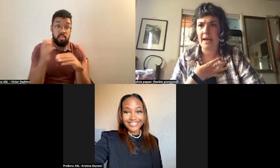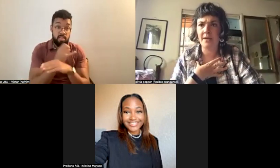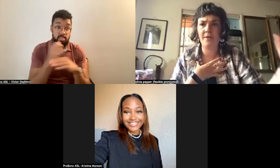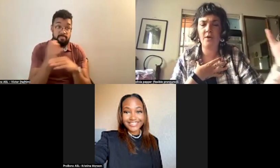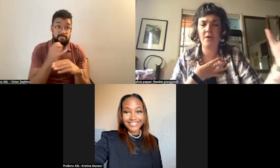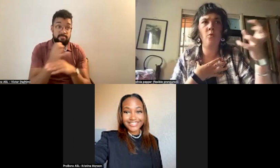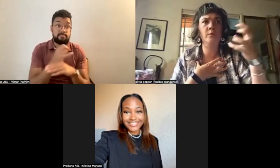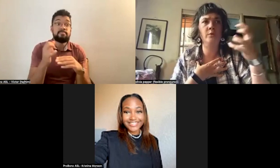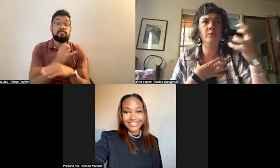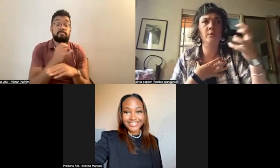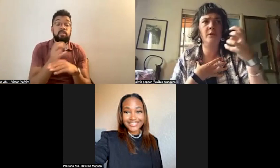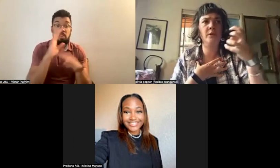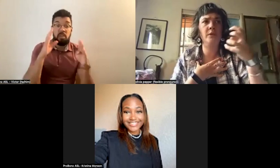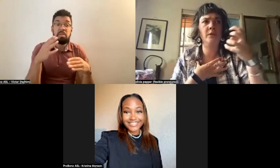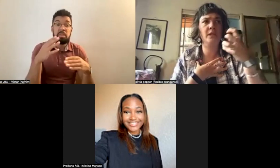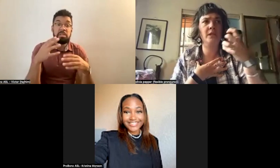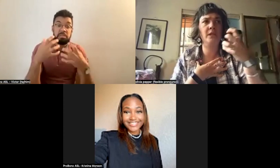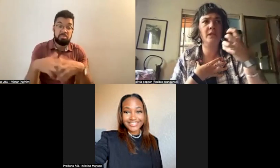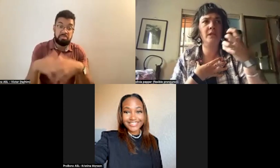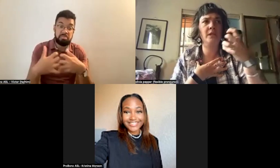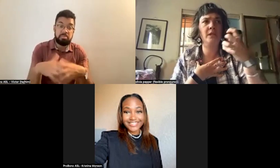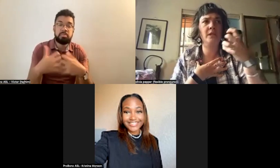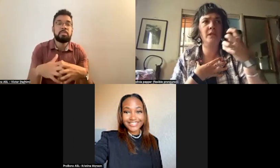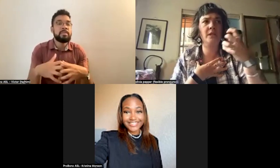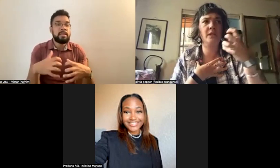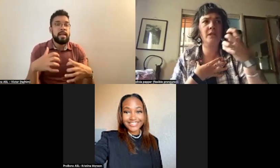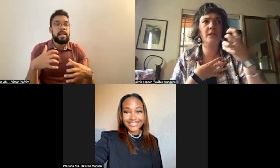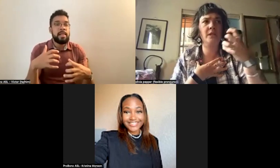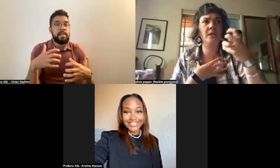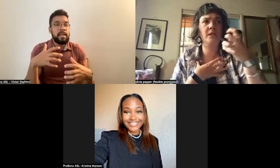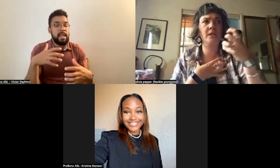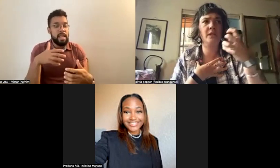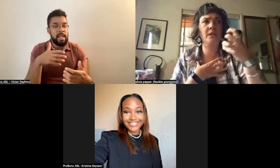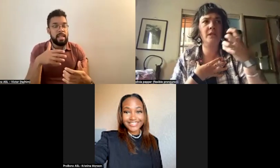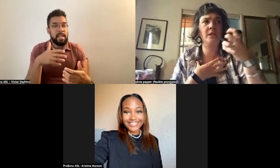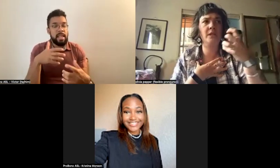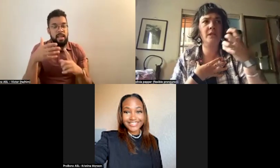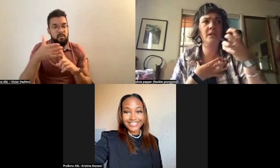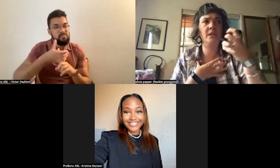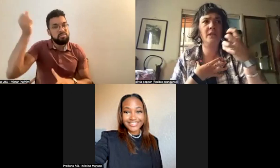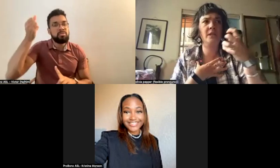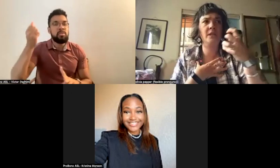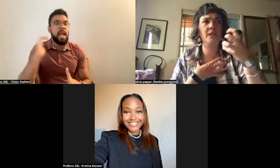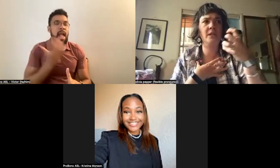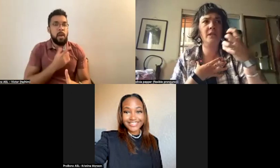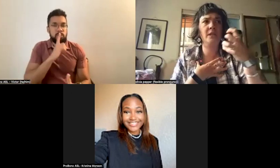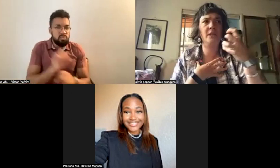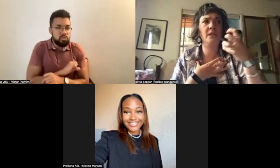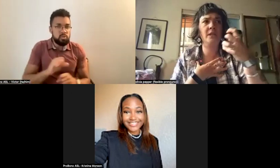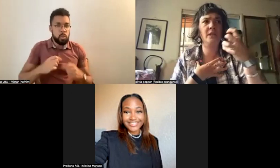And the only way we can regain our humanity